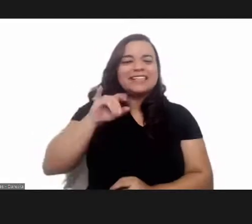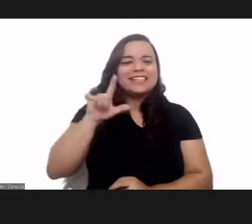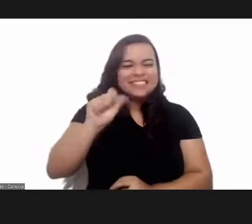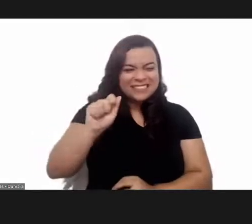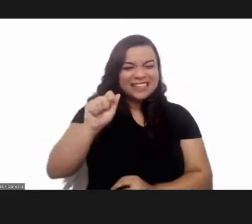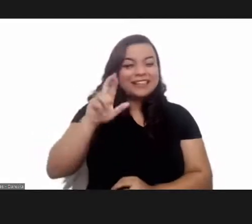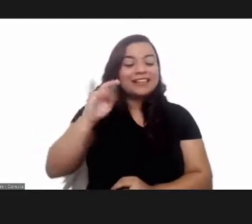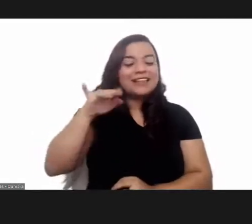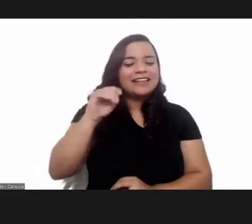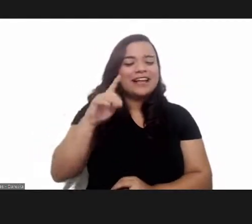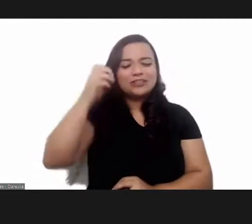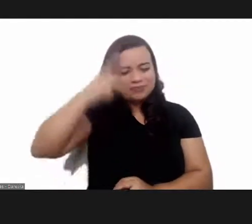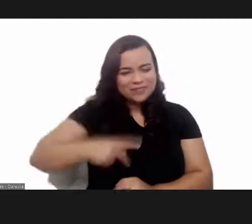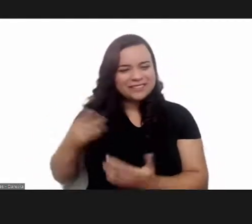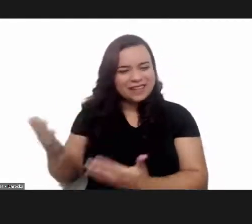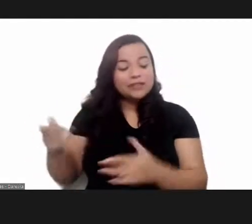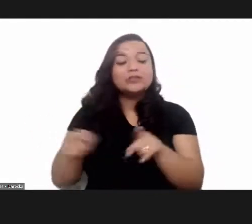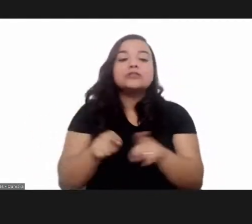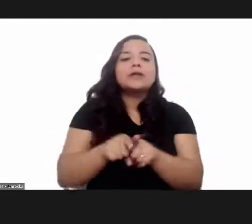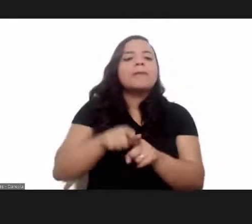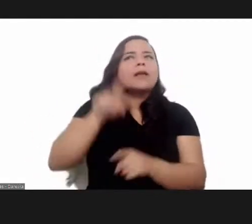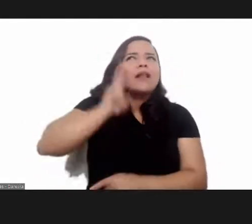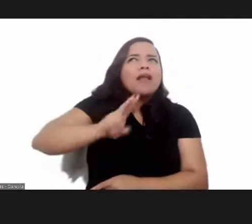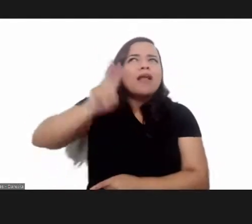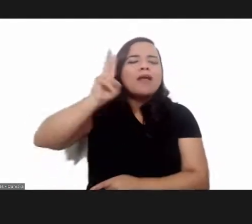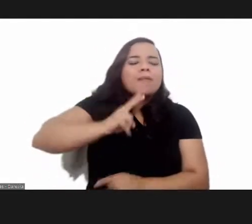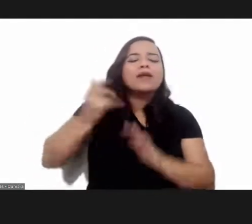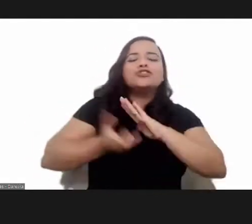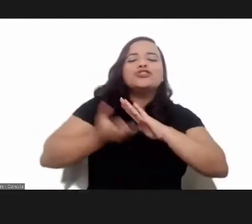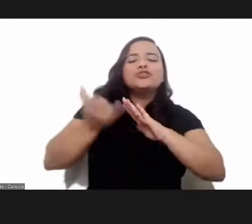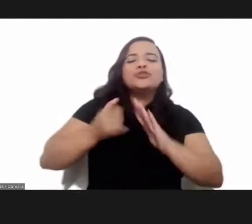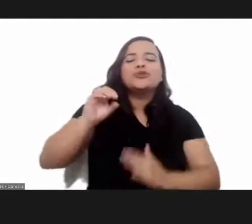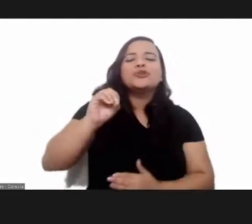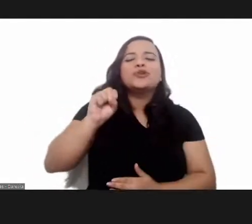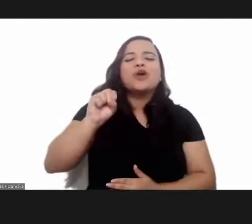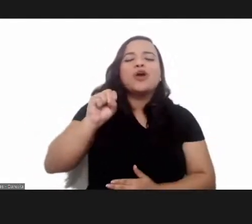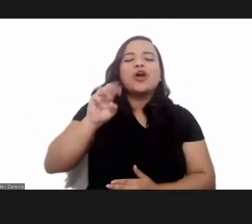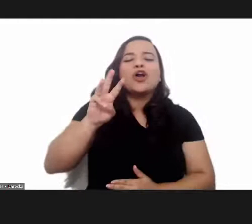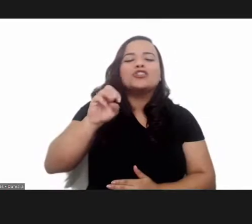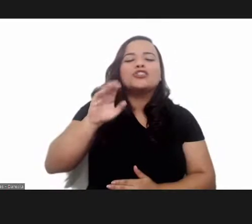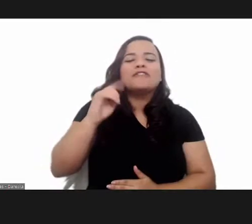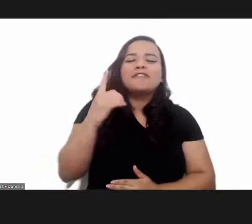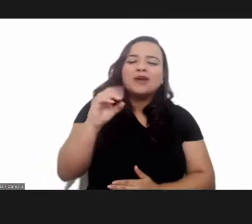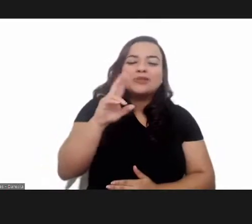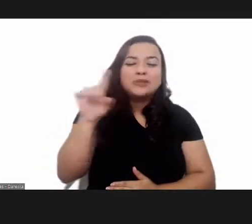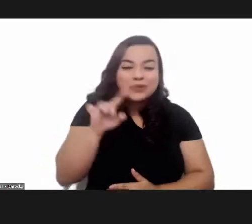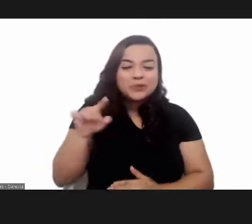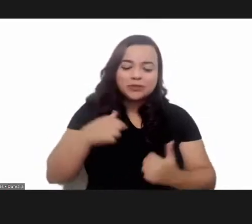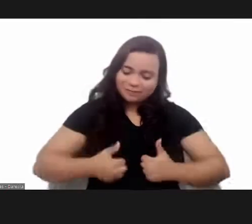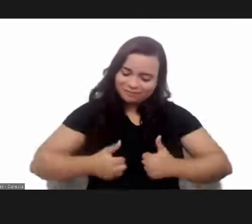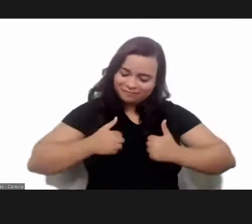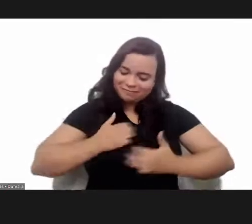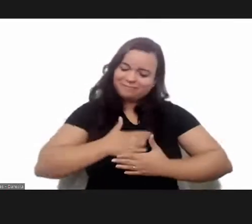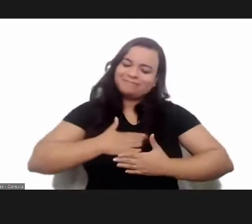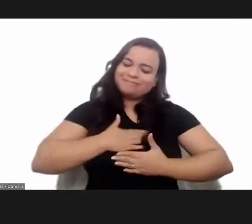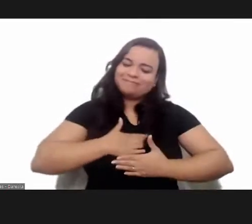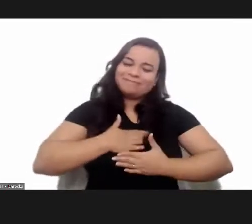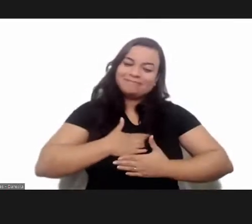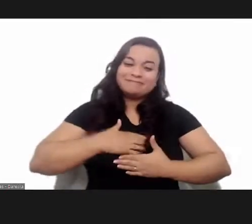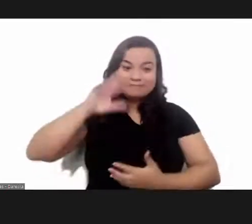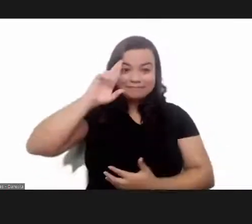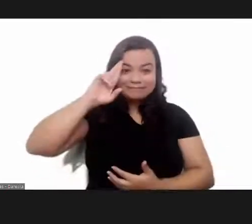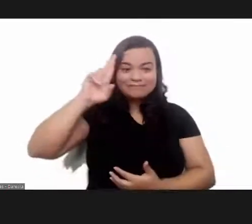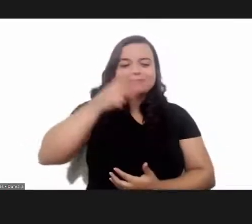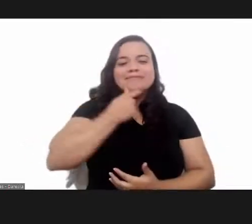Trindad Lima. also salute the Oswaldo Cruz Institute and the editor